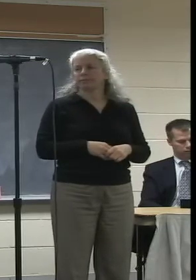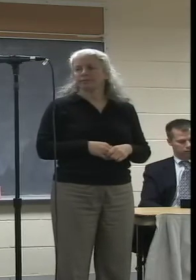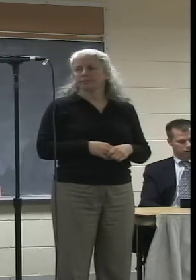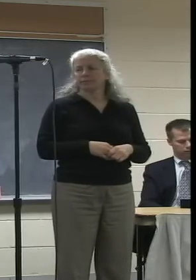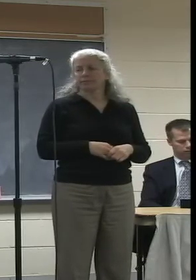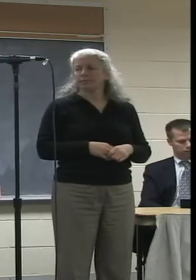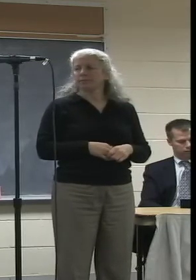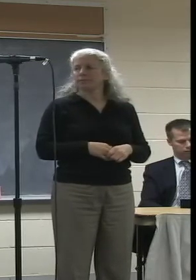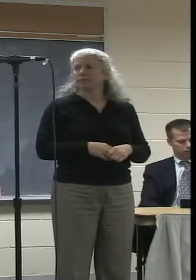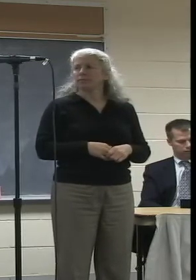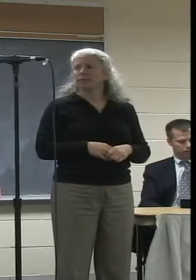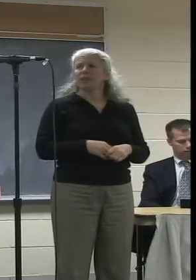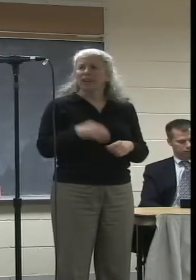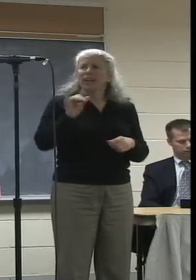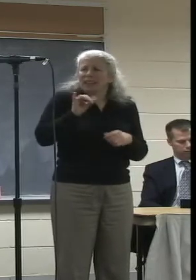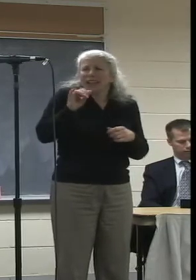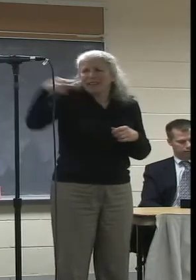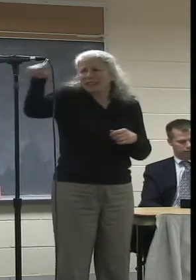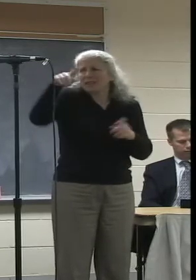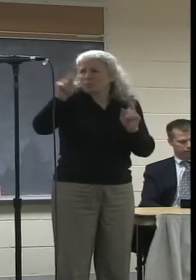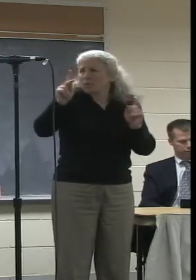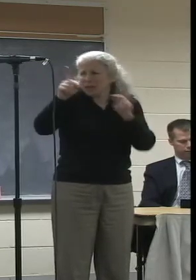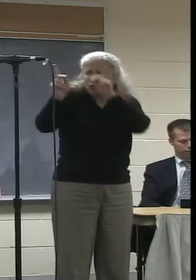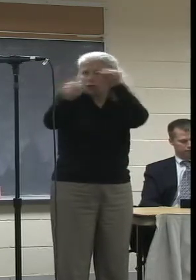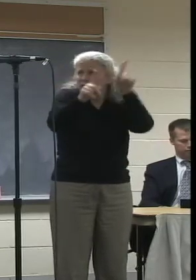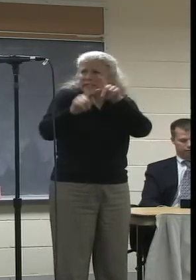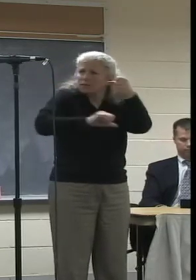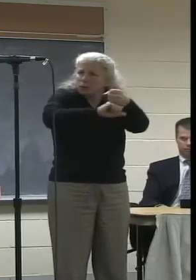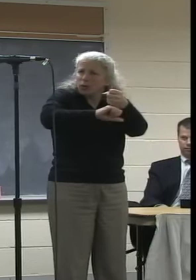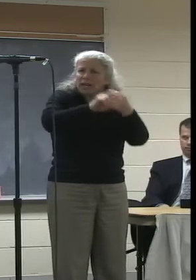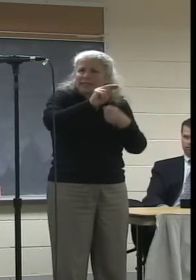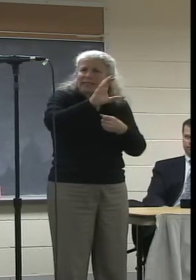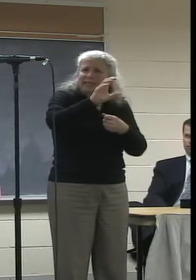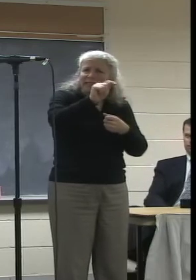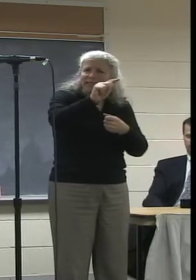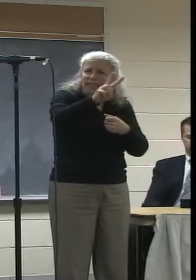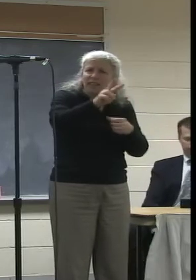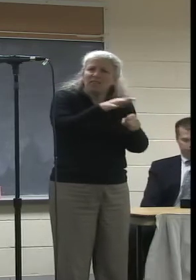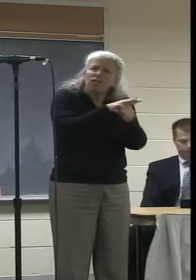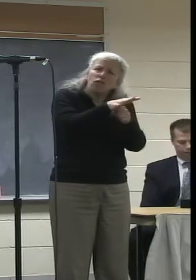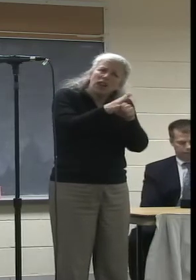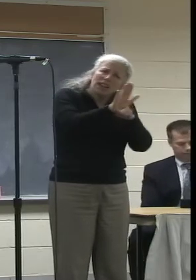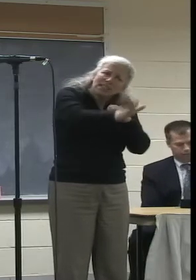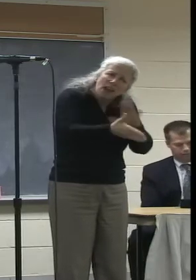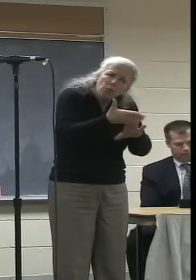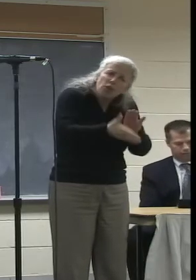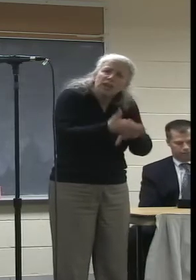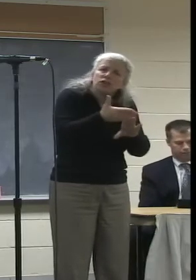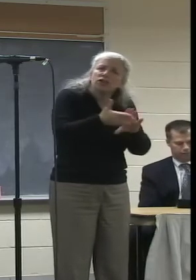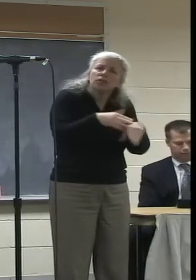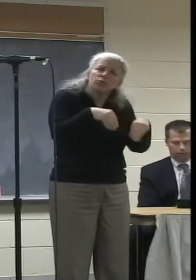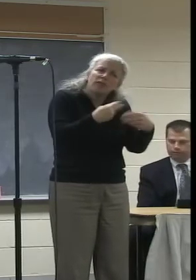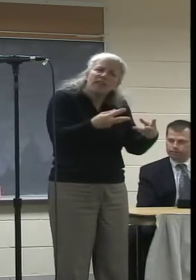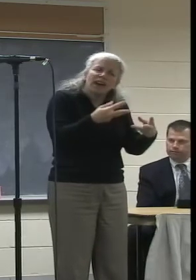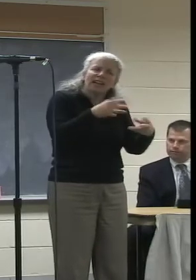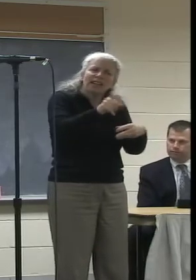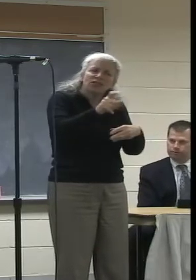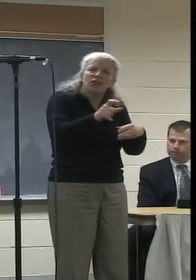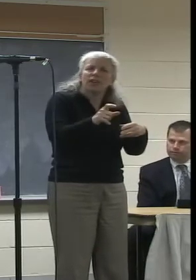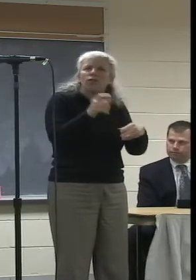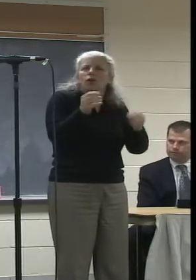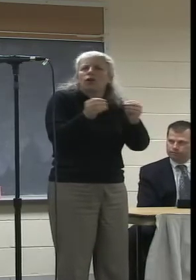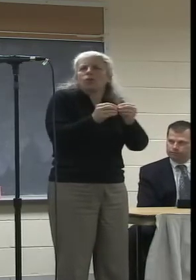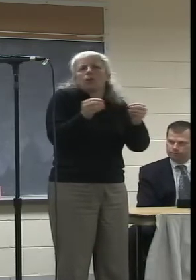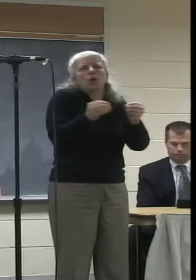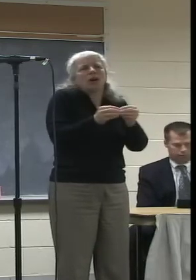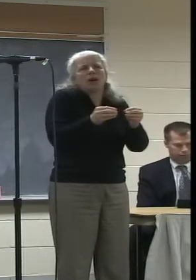way we're all speaking, that we want to support NCTV to be fully operational, provide what's necessary for it to be up to date, cutting edge,